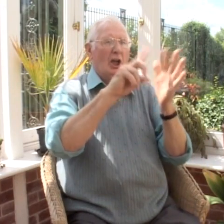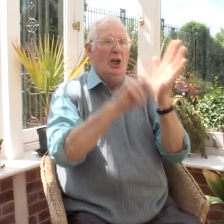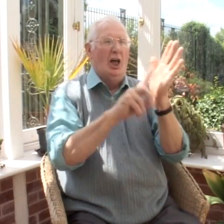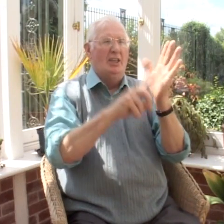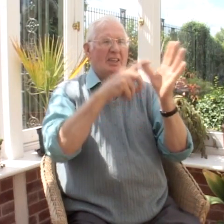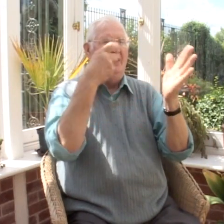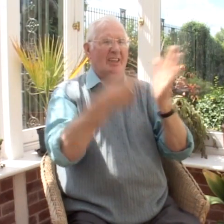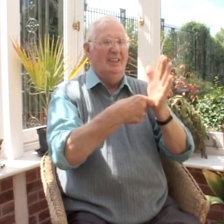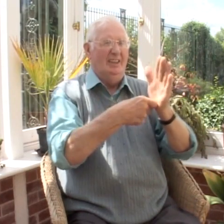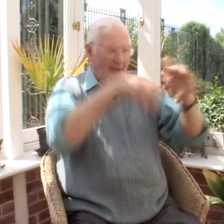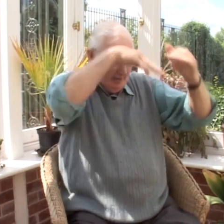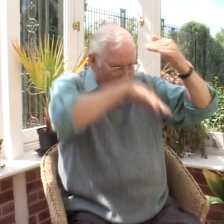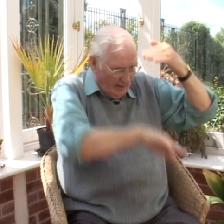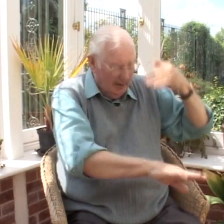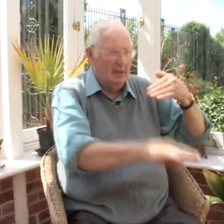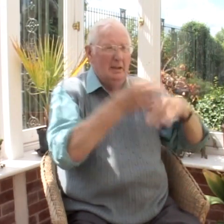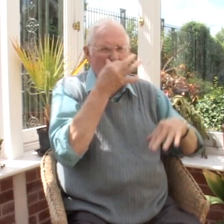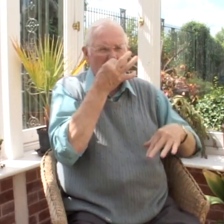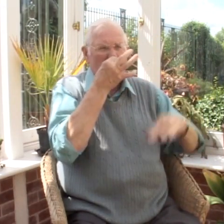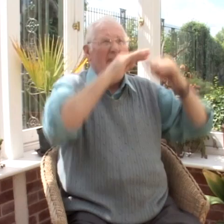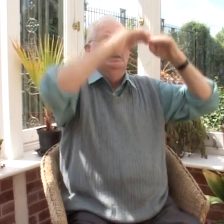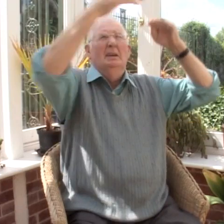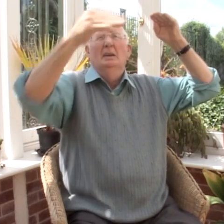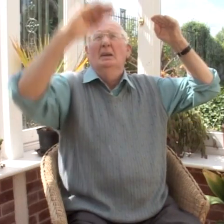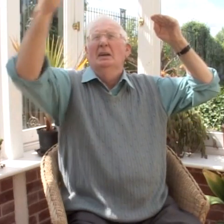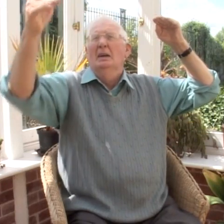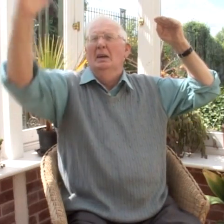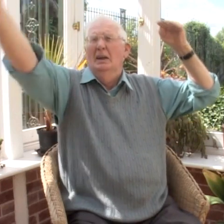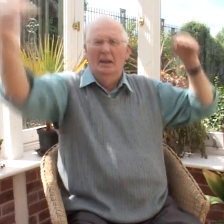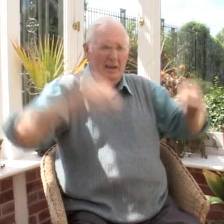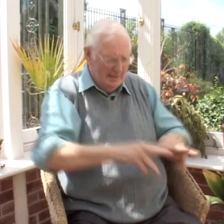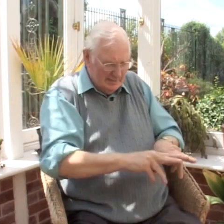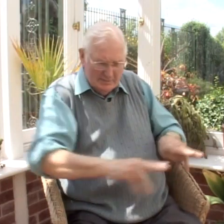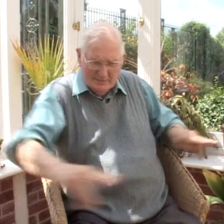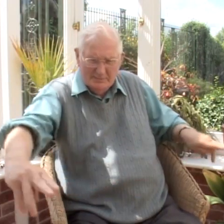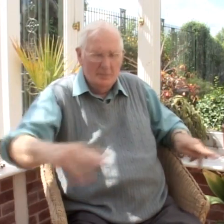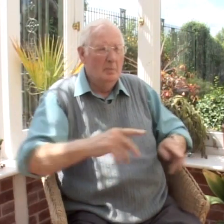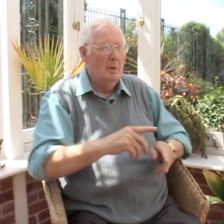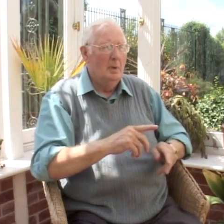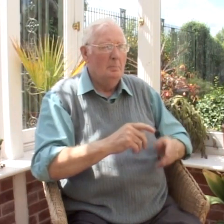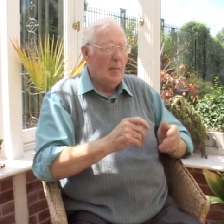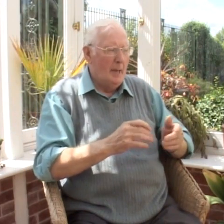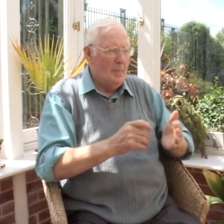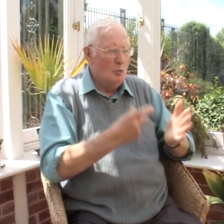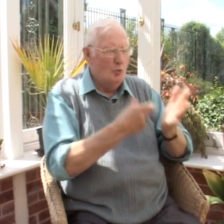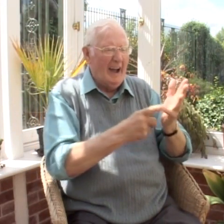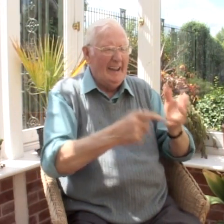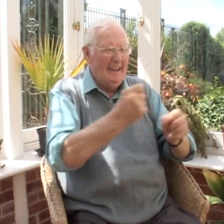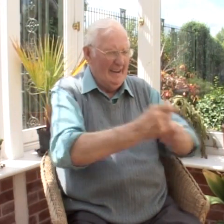You know, we'd go into the cellar and it smelt, had the vaulted ceilings and it was quite damp and musty. There was, you know, rugs on the floor with